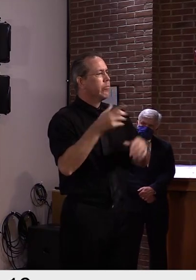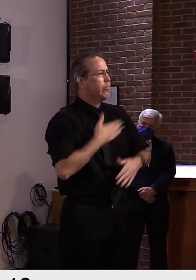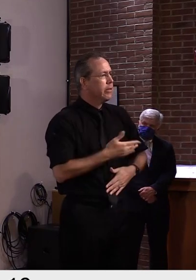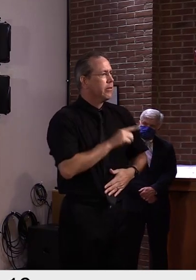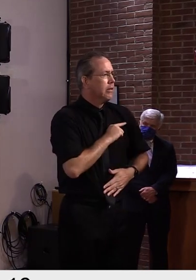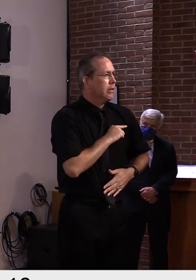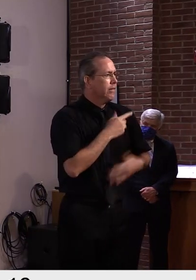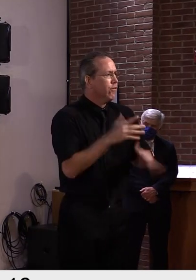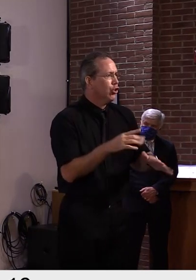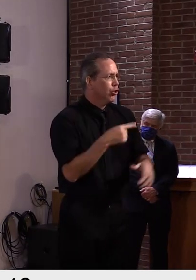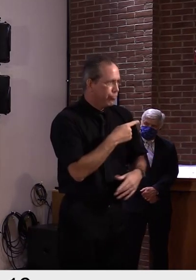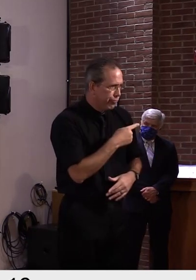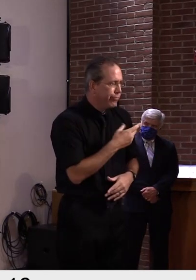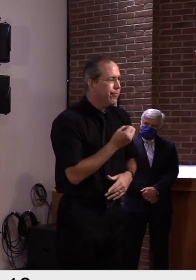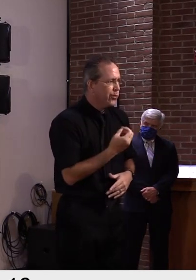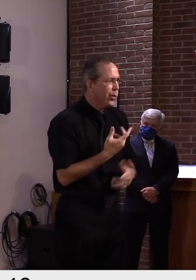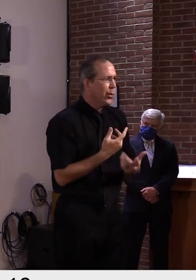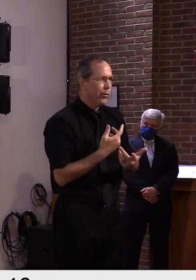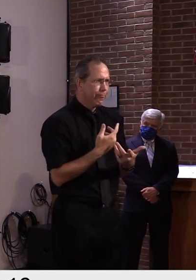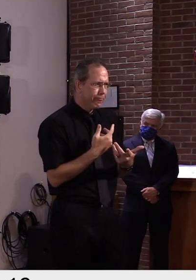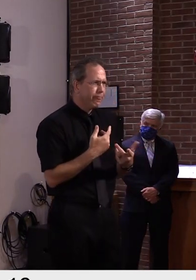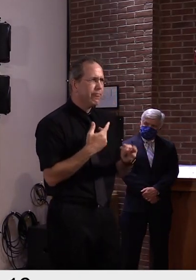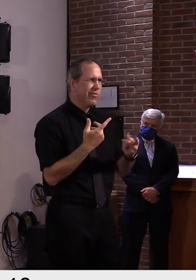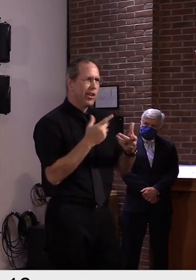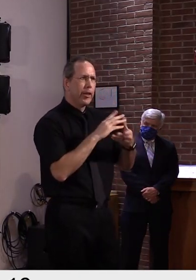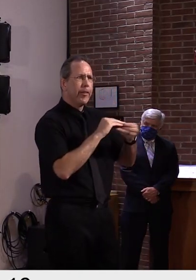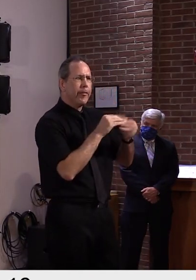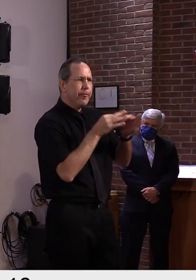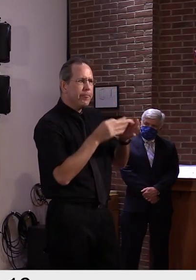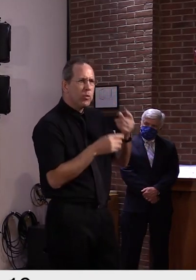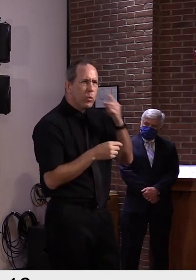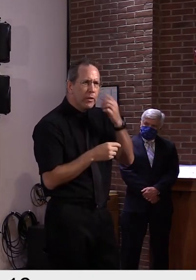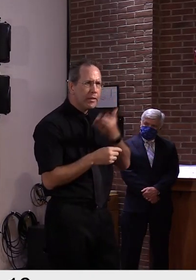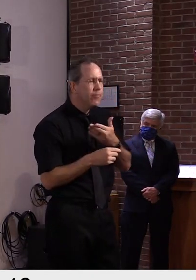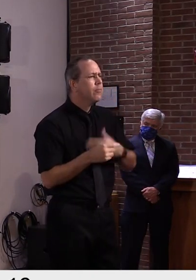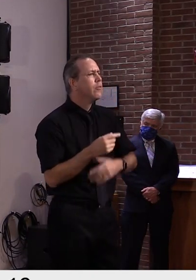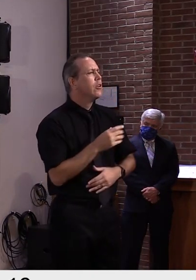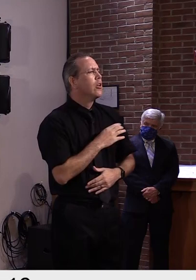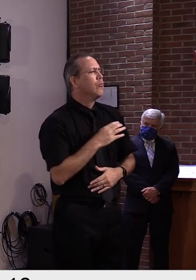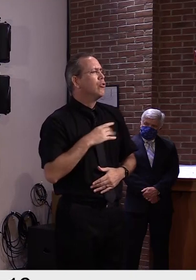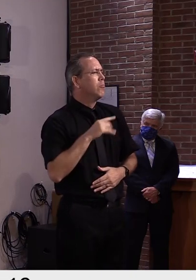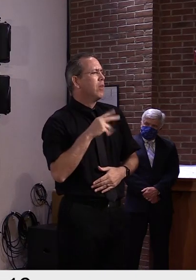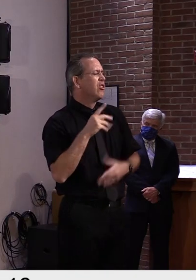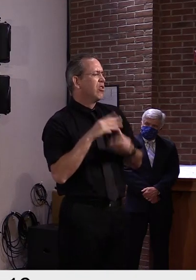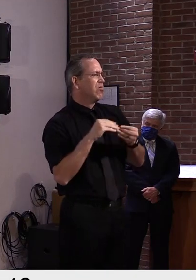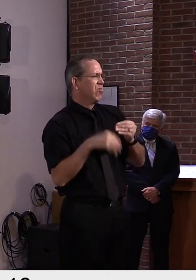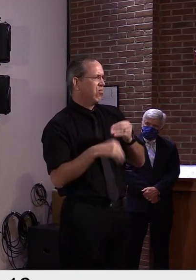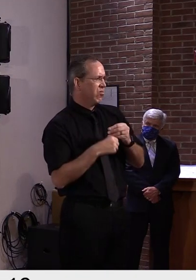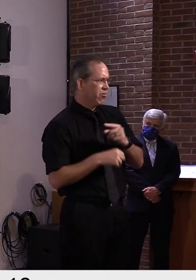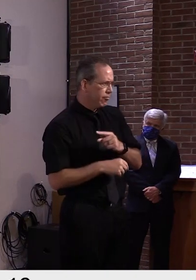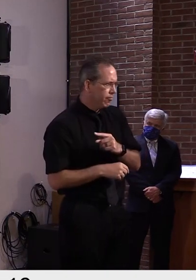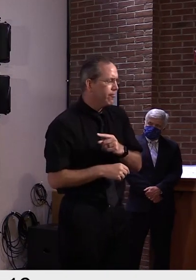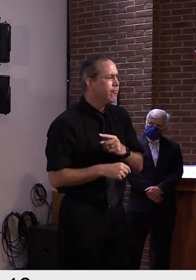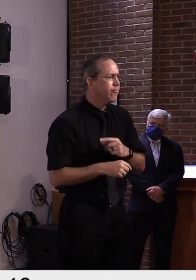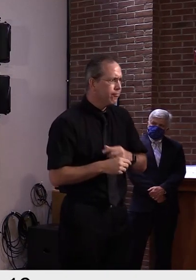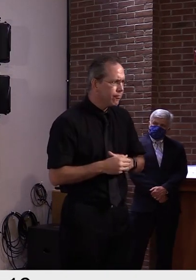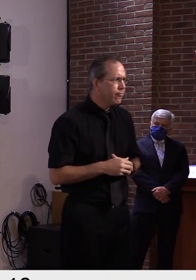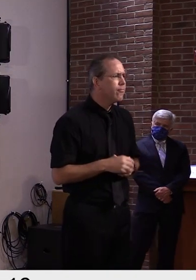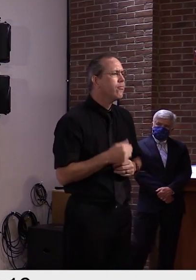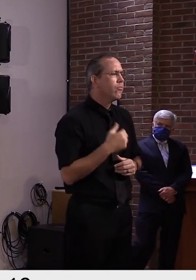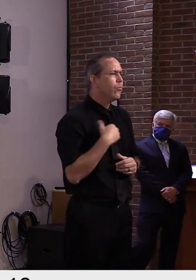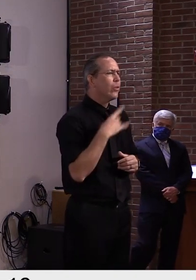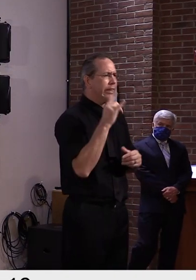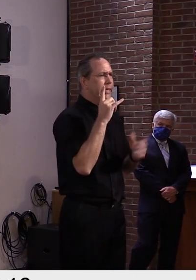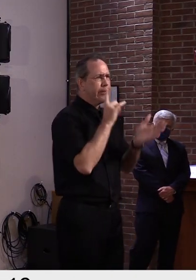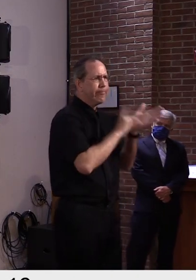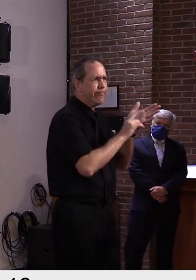Uh, thank you, Steve. So yeah, we, put out a statement that, you know, certainly during the course of our 10 month investigation, we